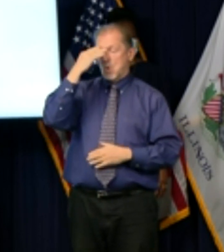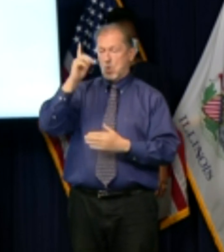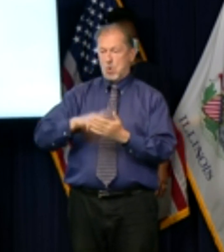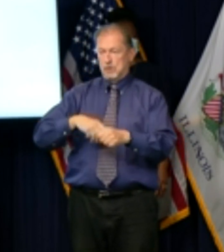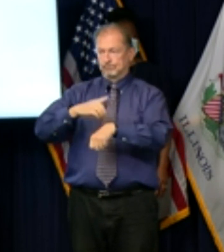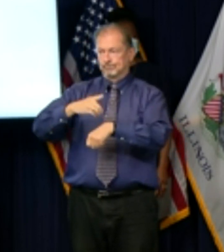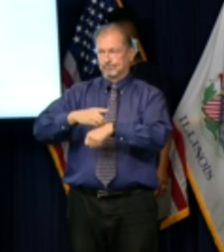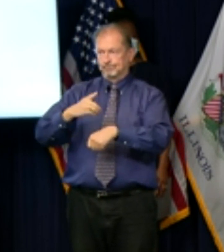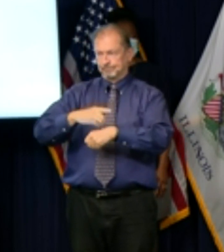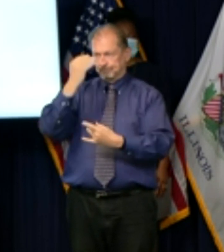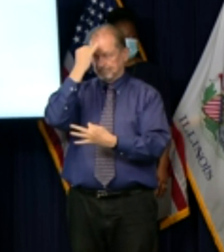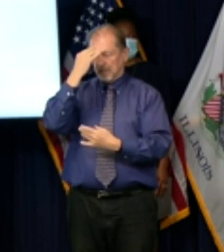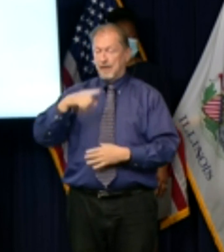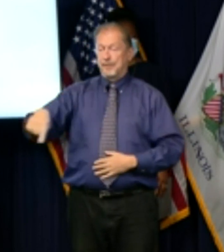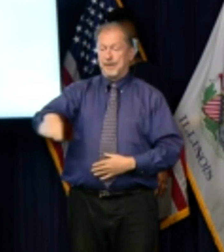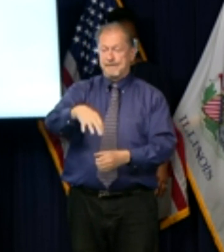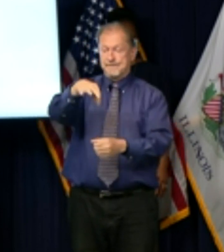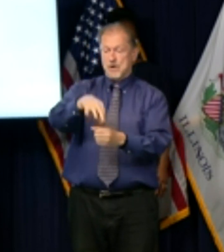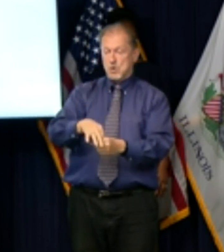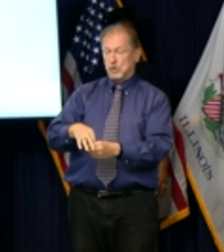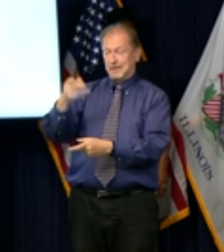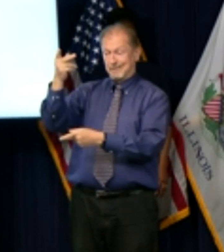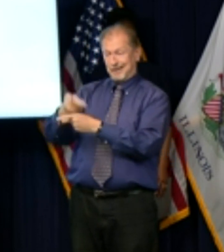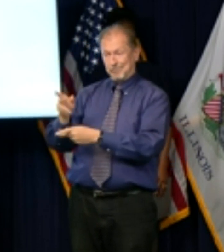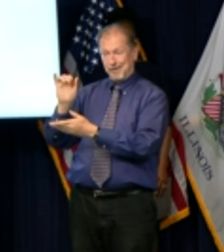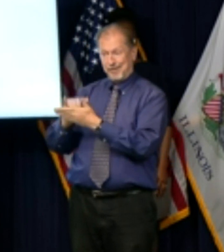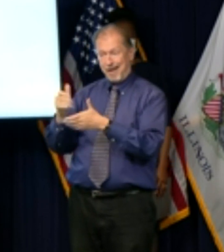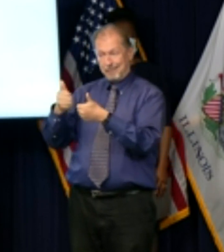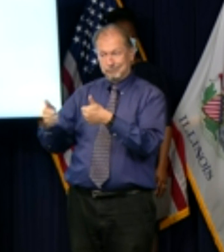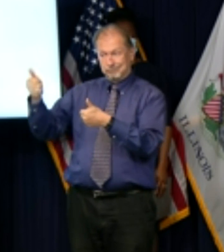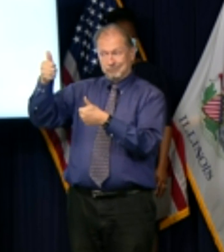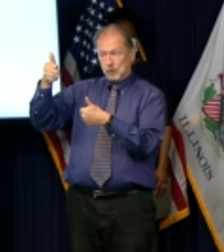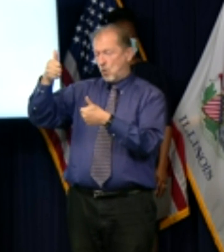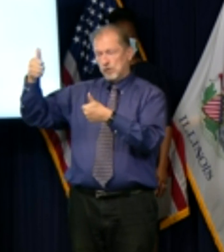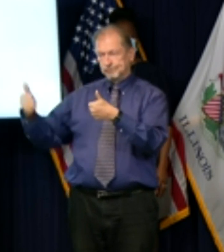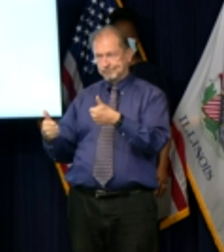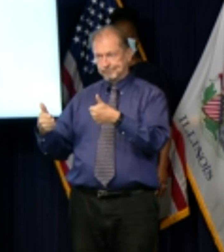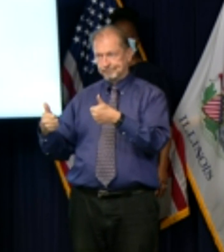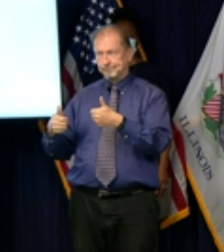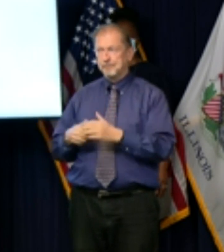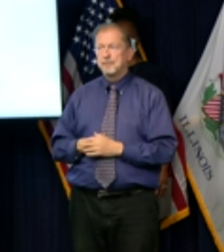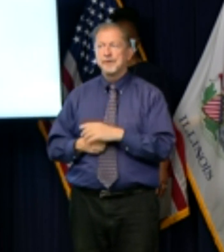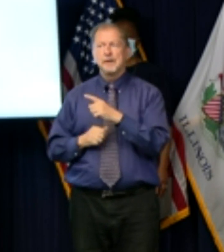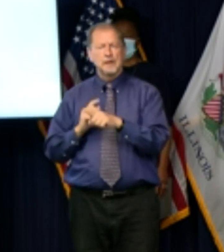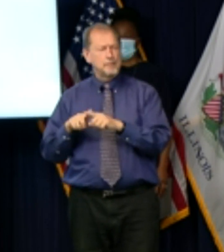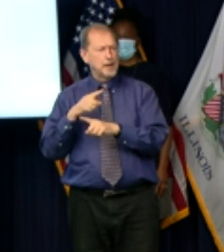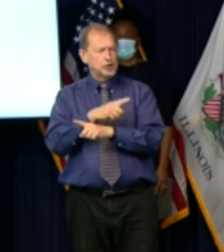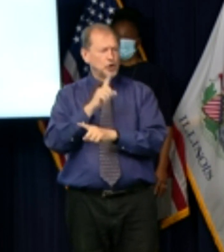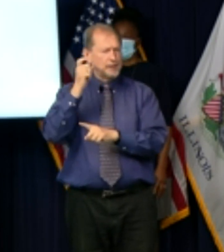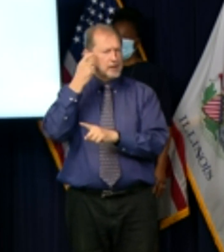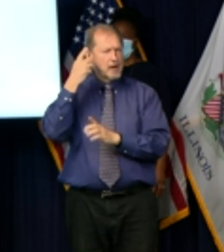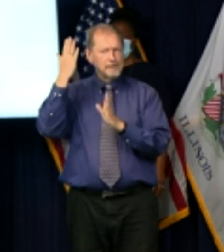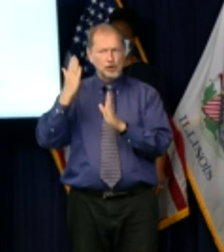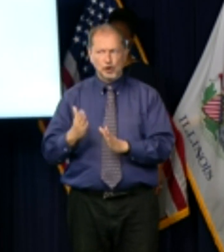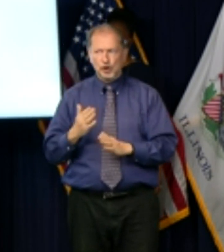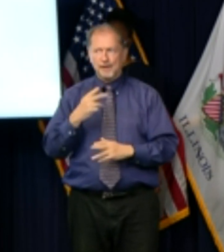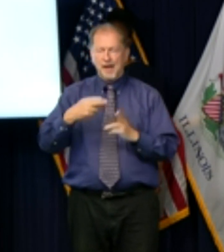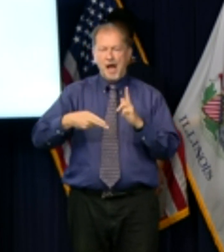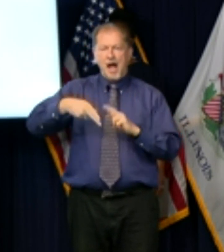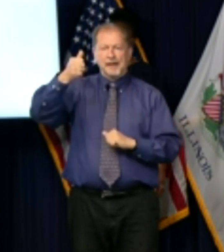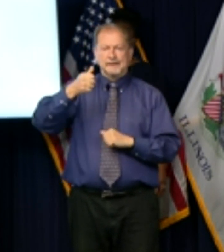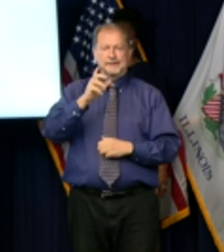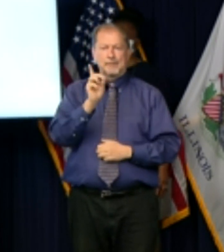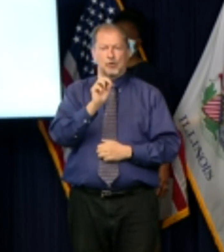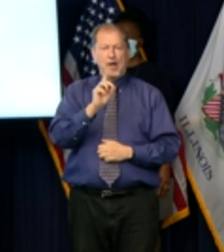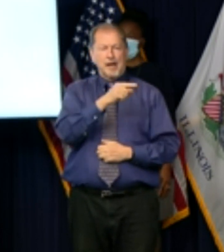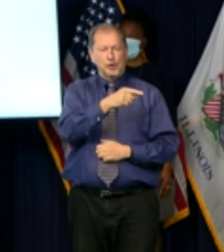ultimately are going to decide whether the speaker is going to continue but you as the highest ranking democrat in the state